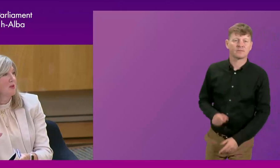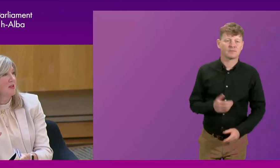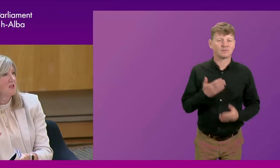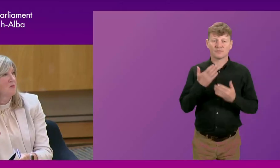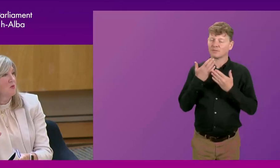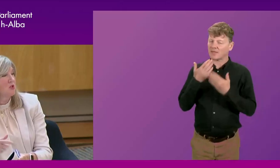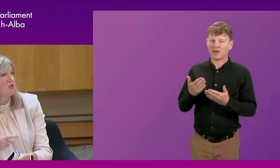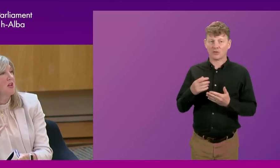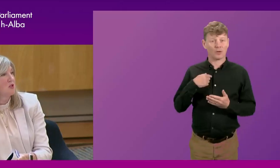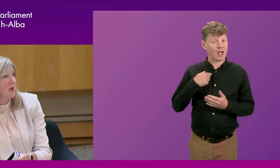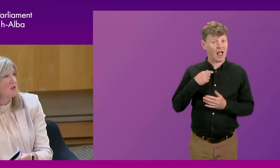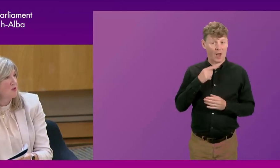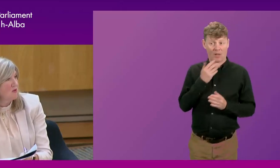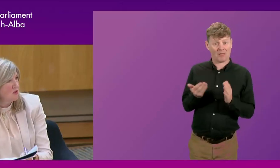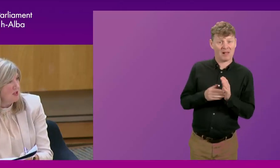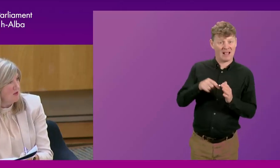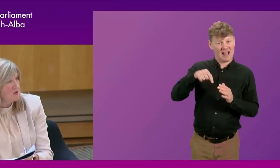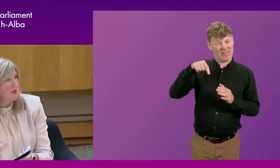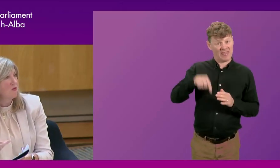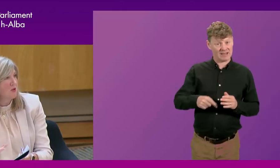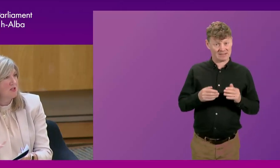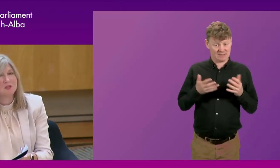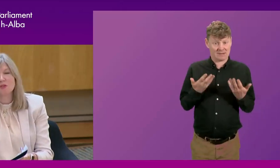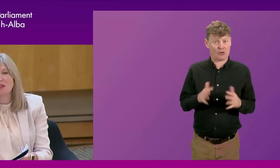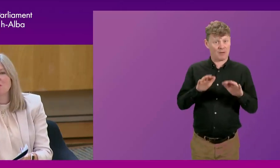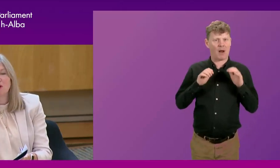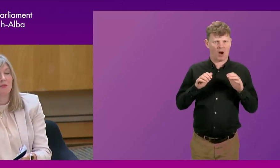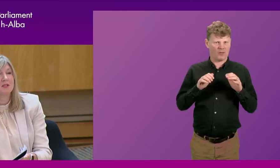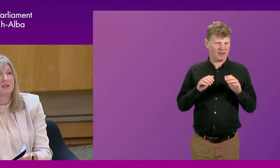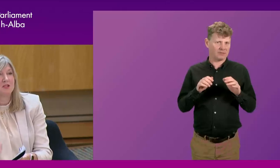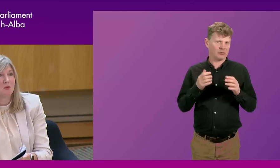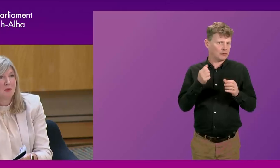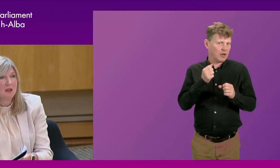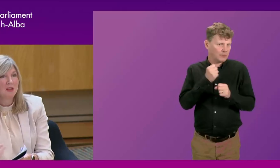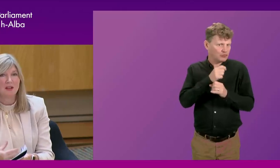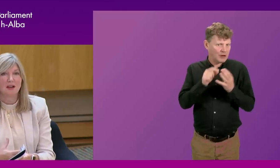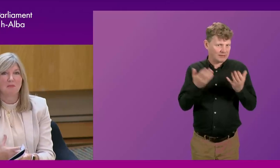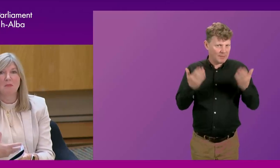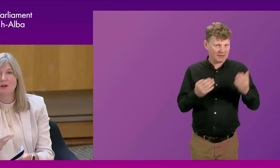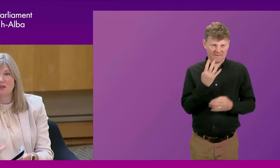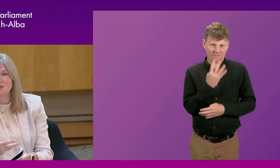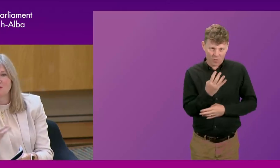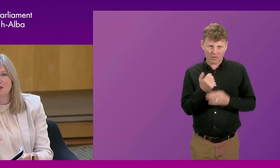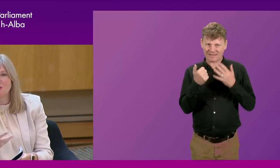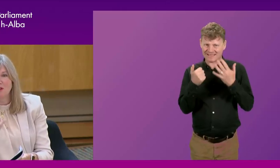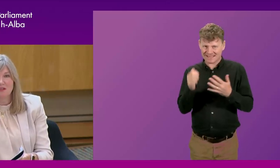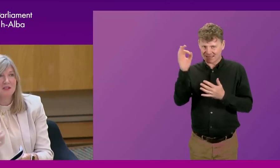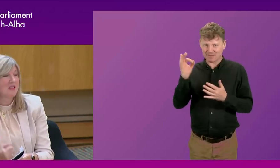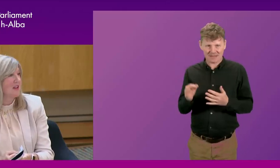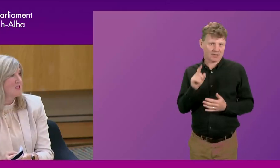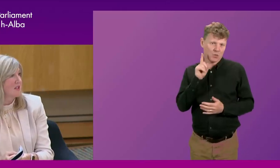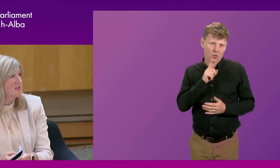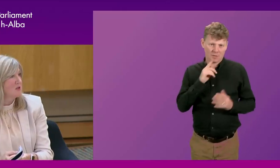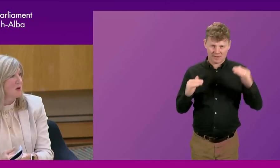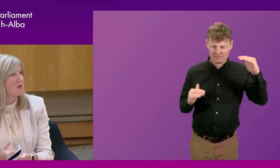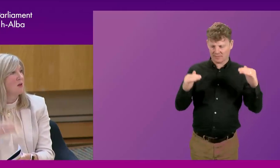of parliament is the most gender balanced we've achieved. 46% of parliamentarians are women. personally don't think we need